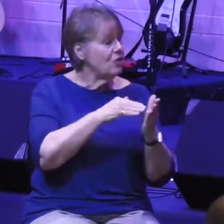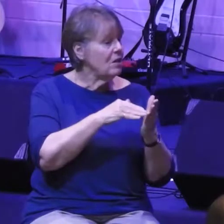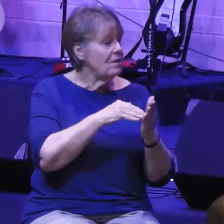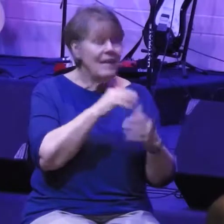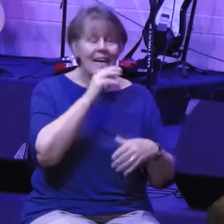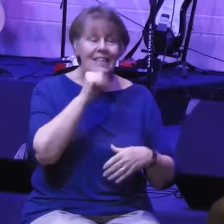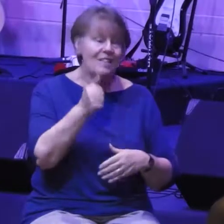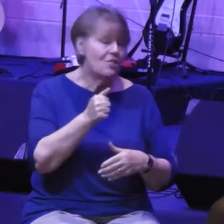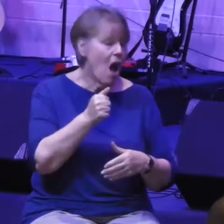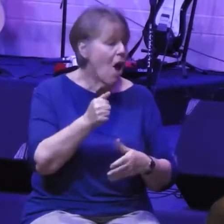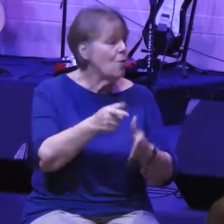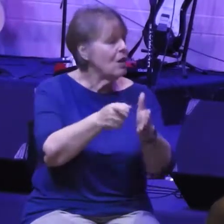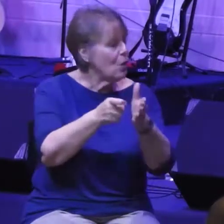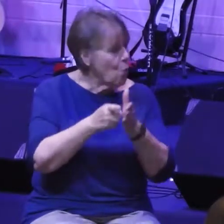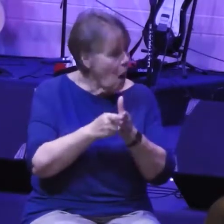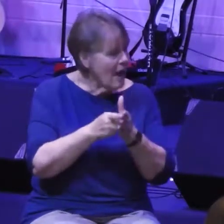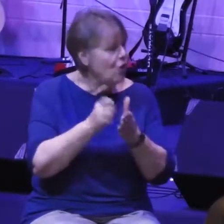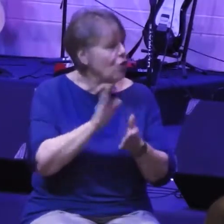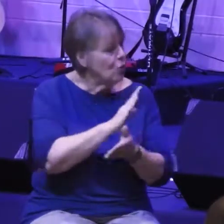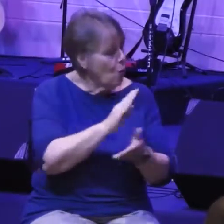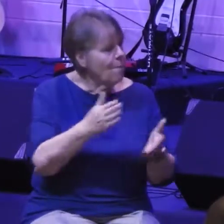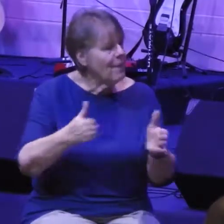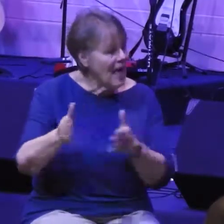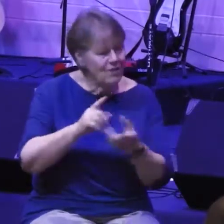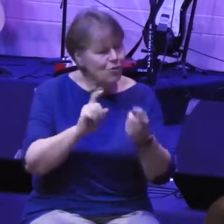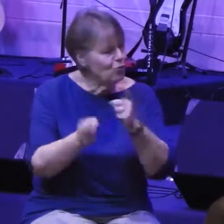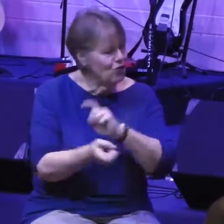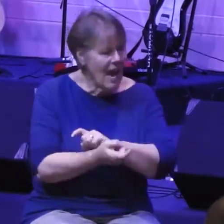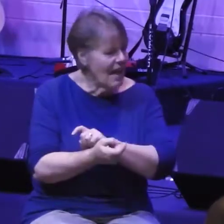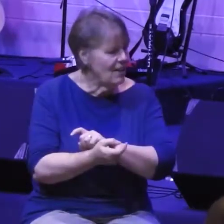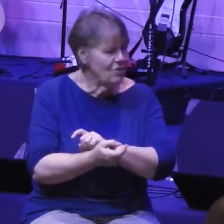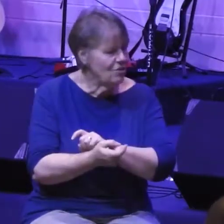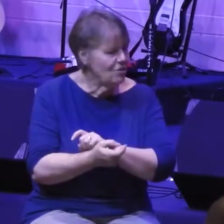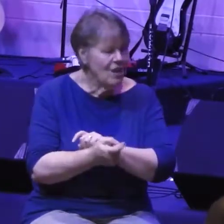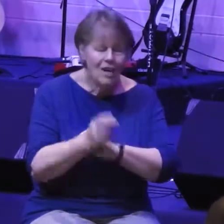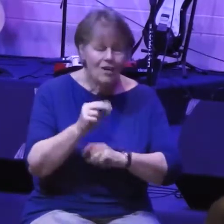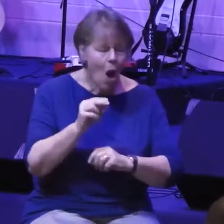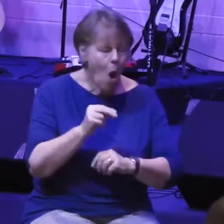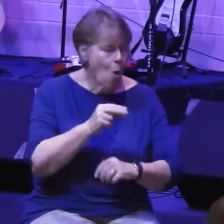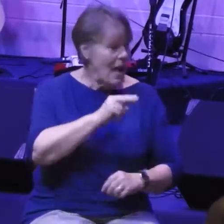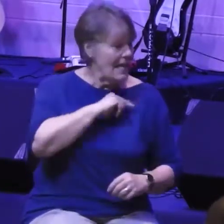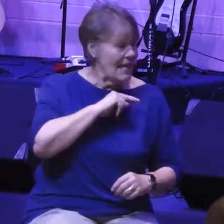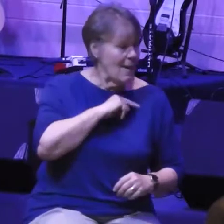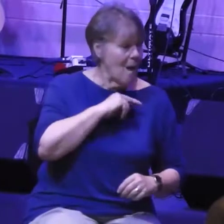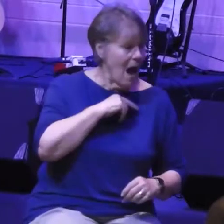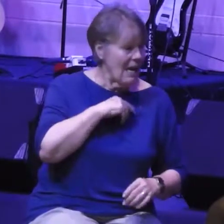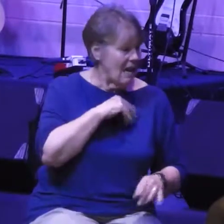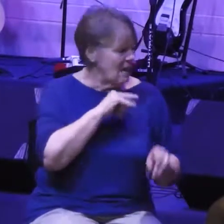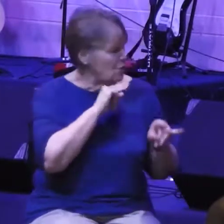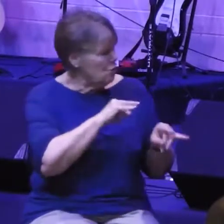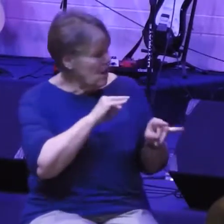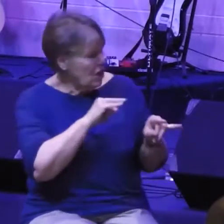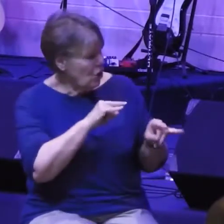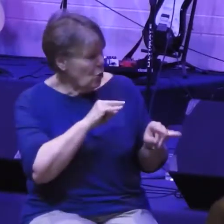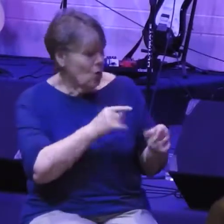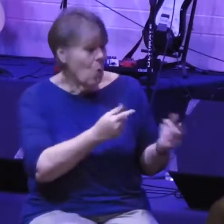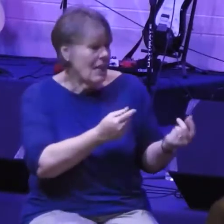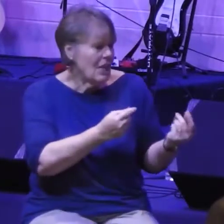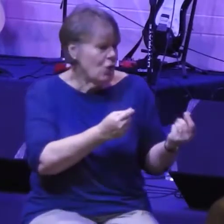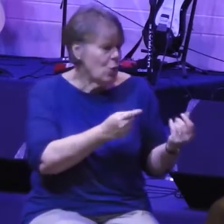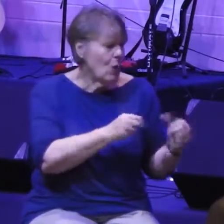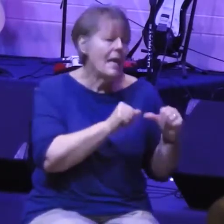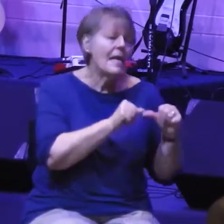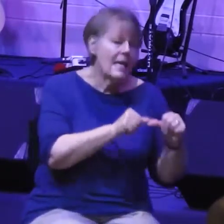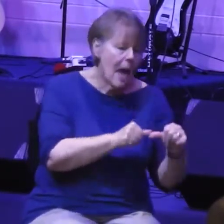change in plans. The really interesting thing is that when Nehemiah was ridiculed, do you know what he did? He kept doing